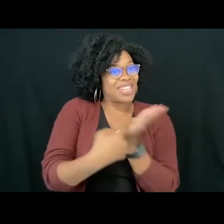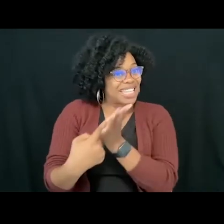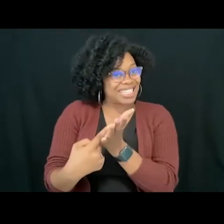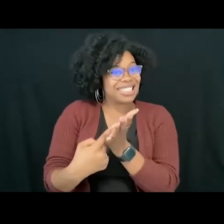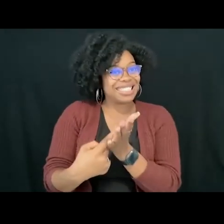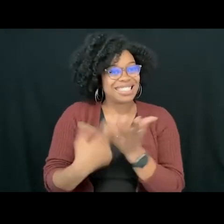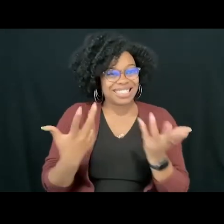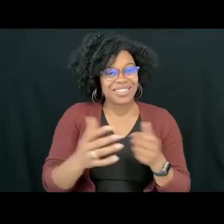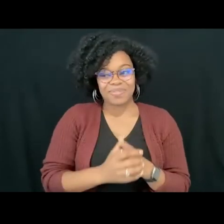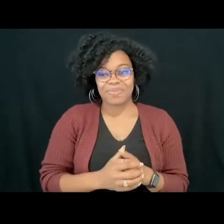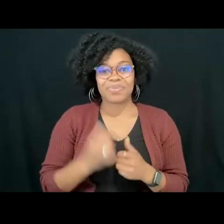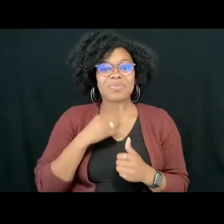share my screen now.